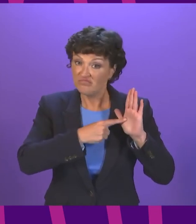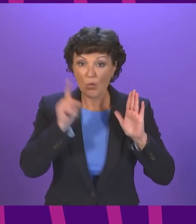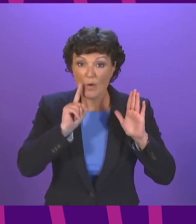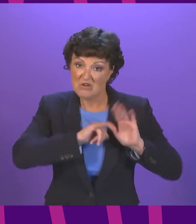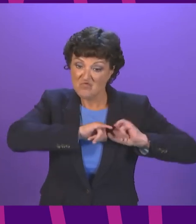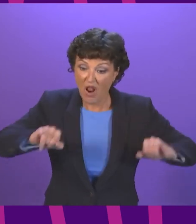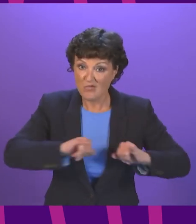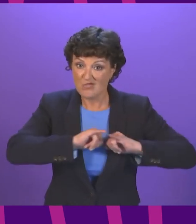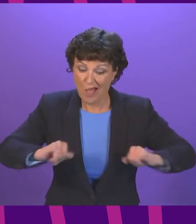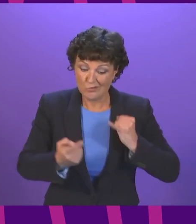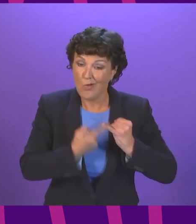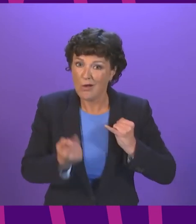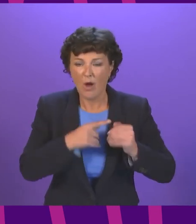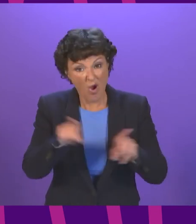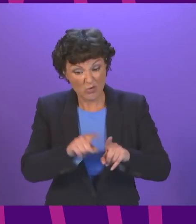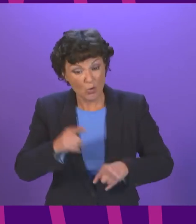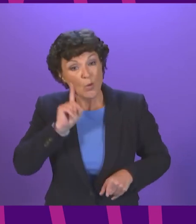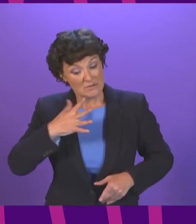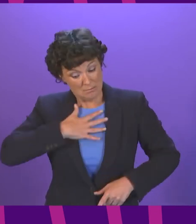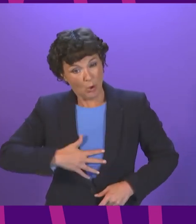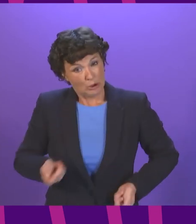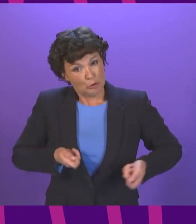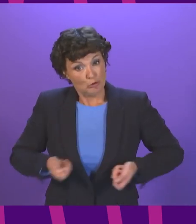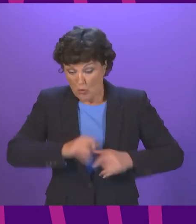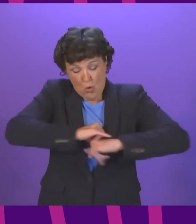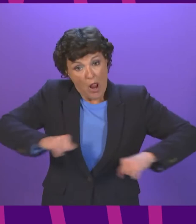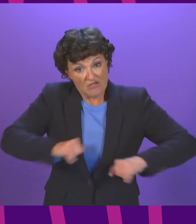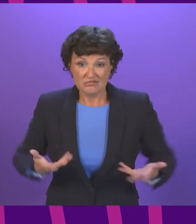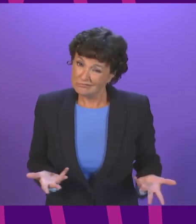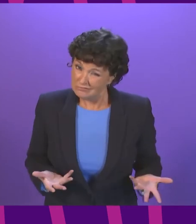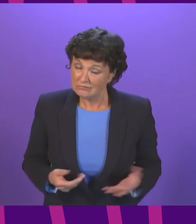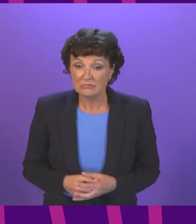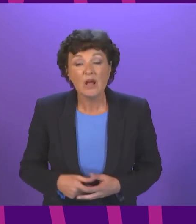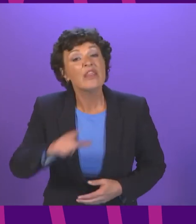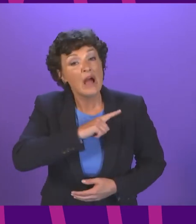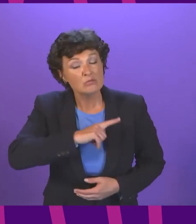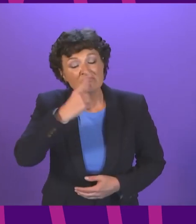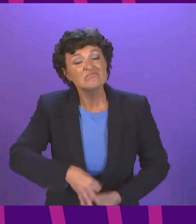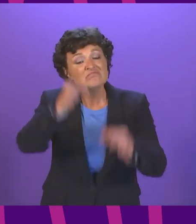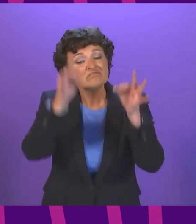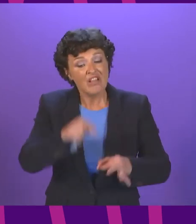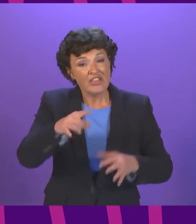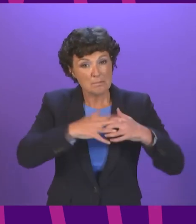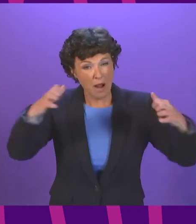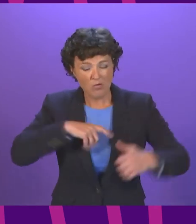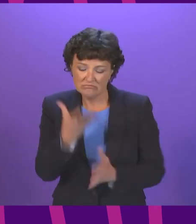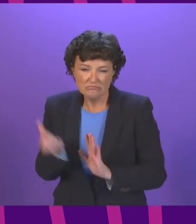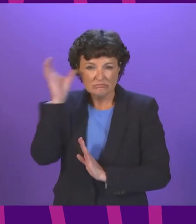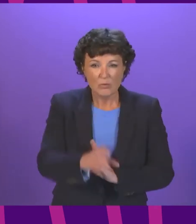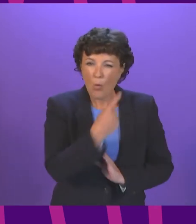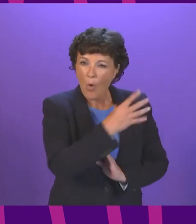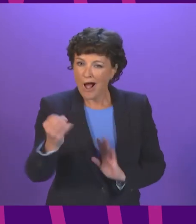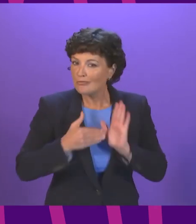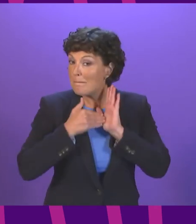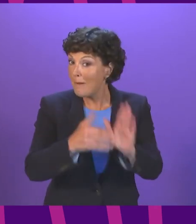women to control our own bodies. That is why I can also confirm that in this Parliament we will invest £100 million